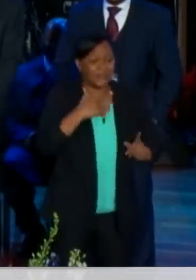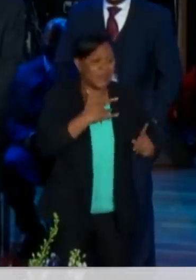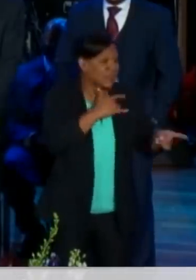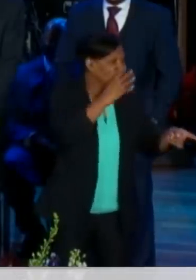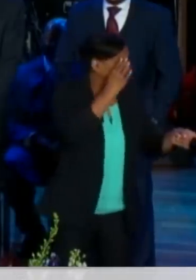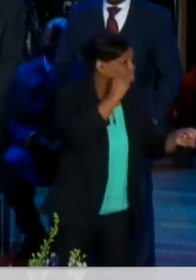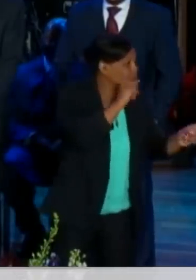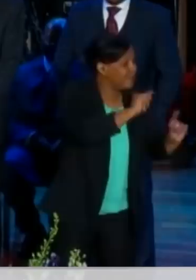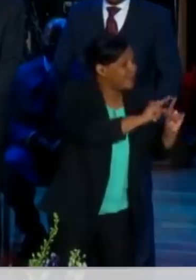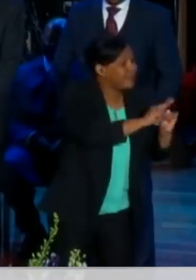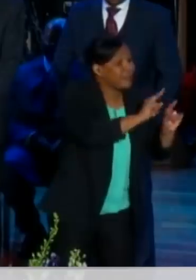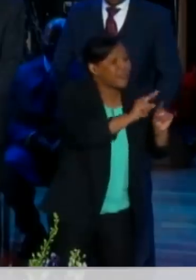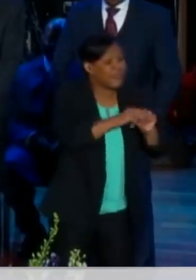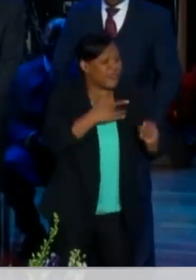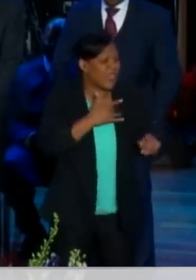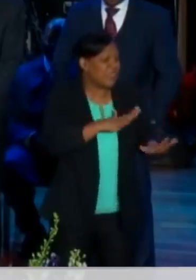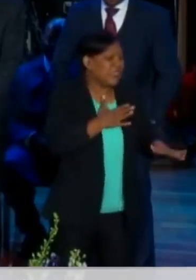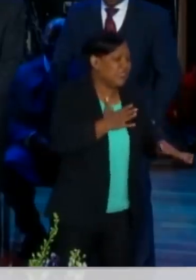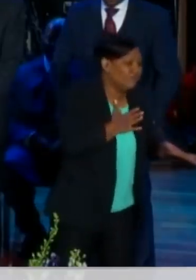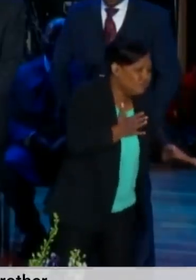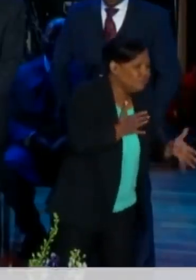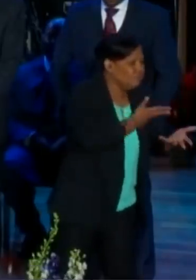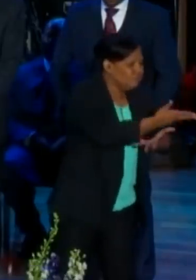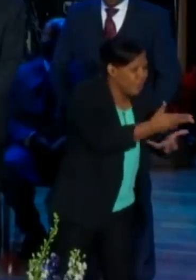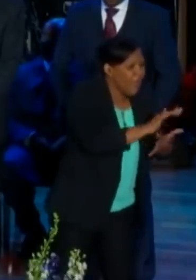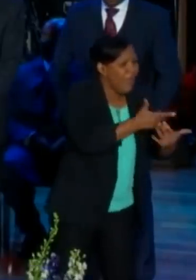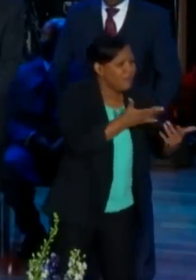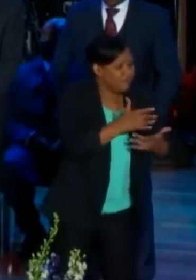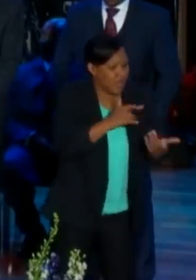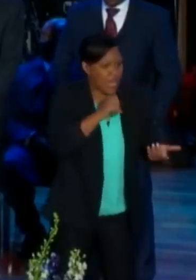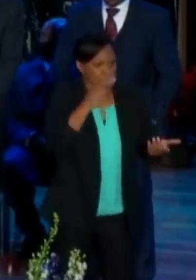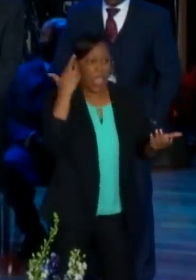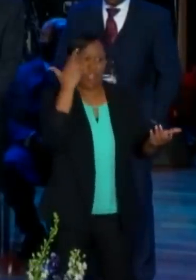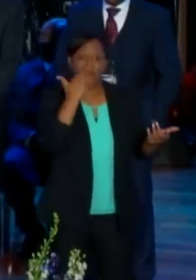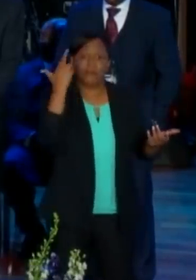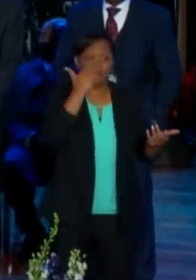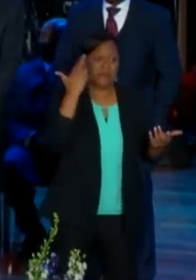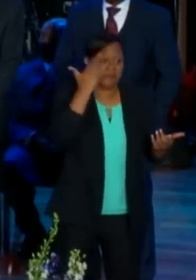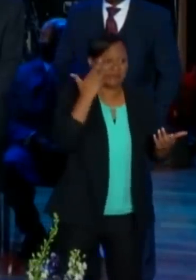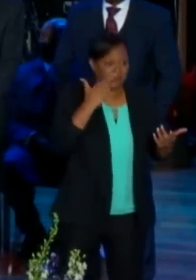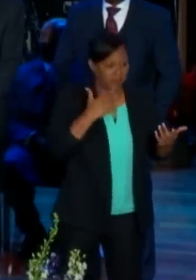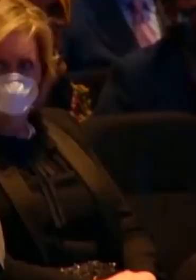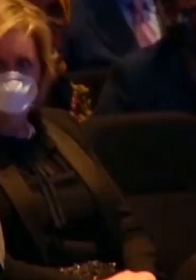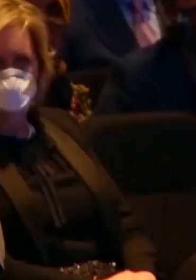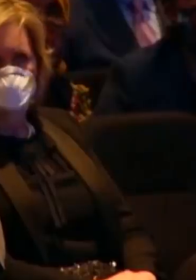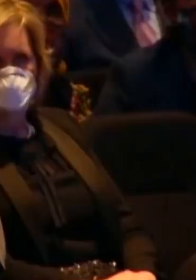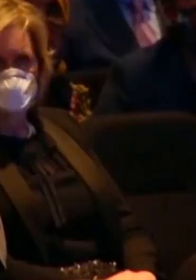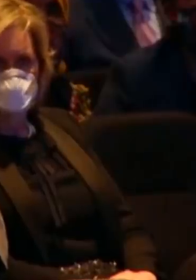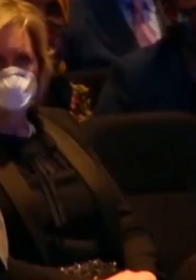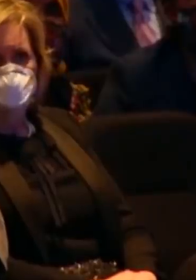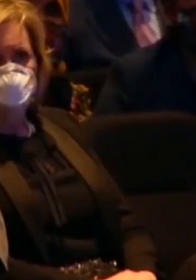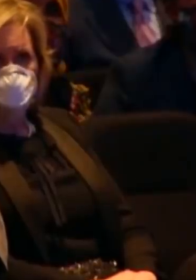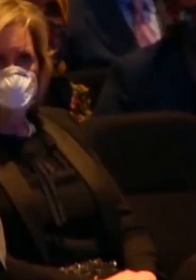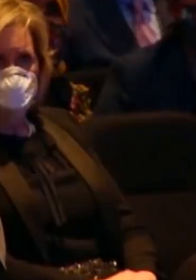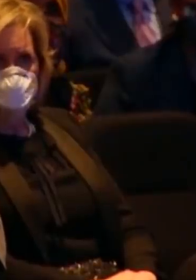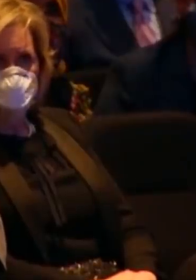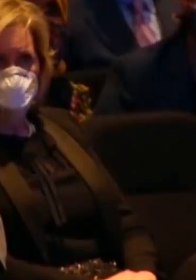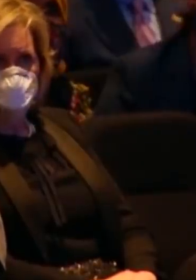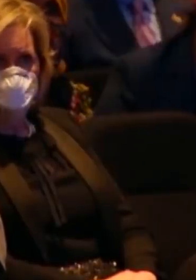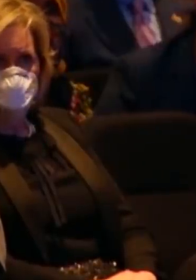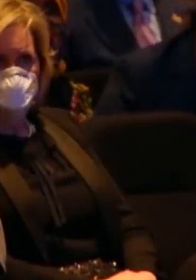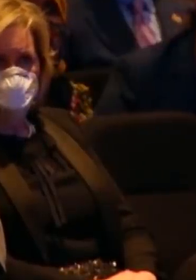homeless people, you couldn't tell because when you spoke to George, they felt like they was the president because that's how he made you feel.